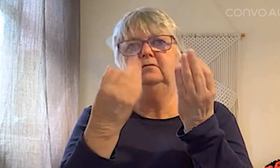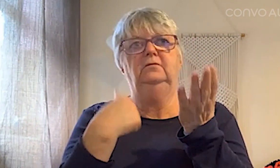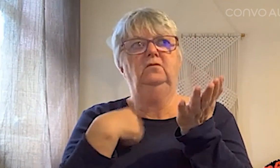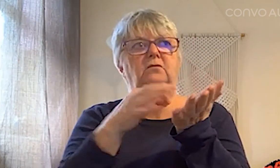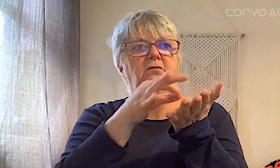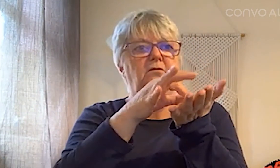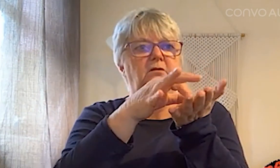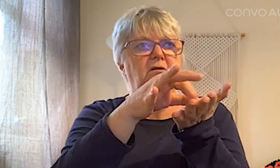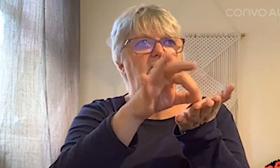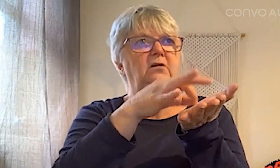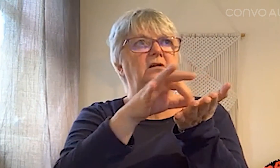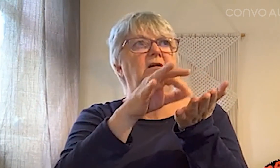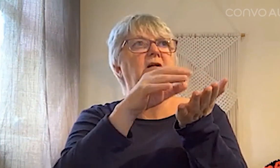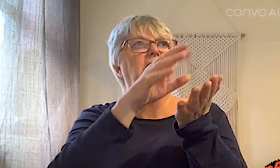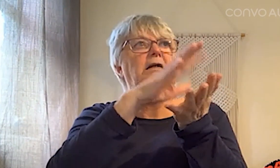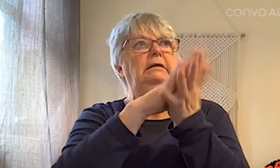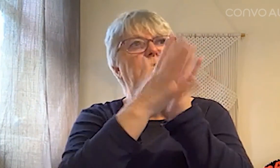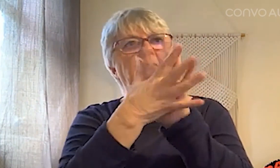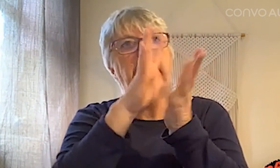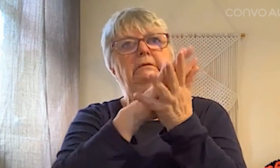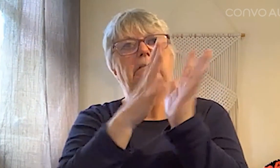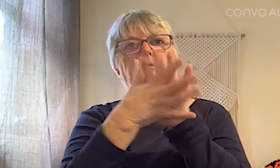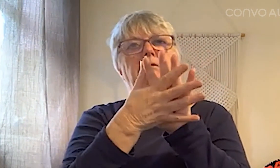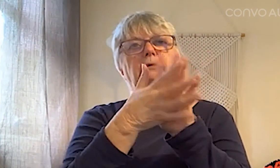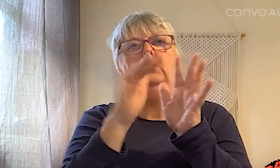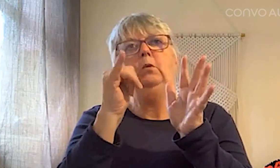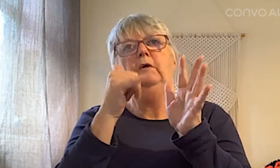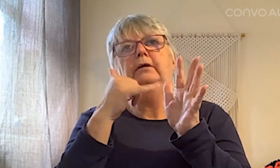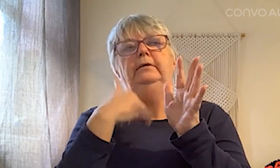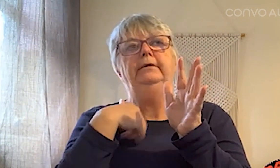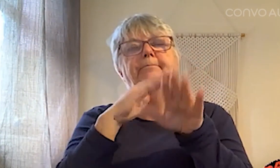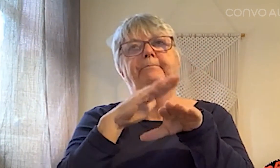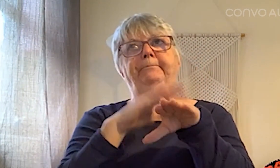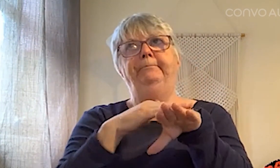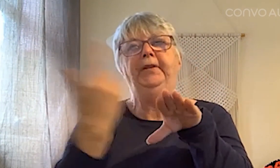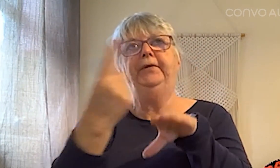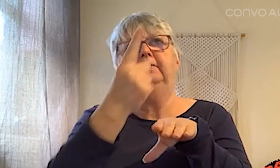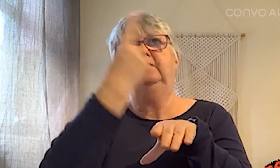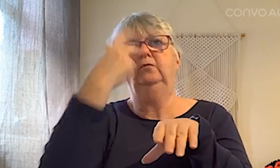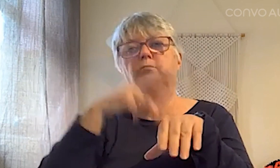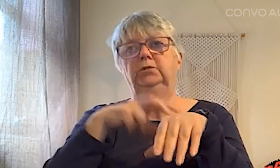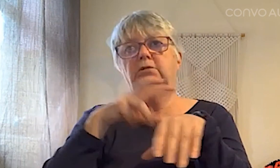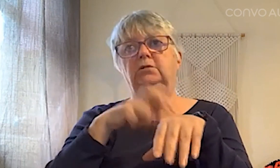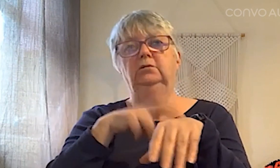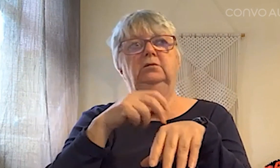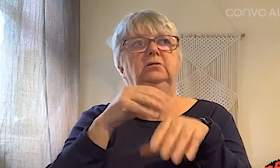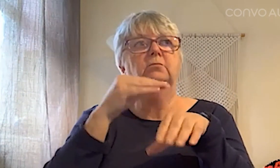Australia interpreters available? What if I had to rely on handwritten notes to communicate with the police?